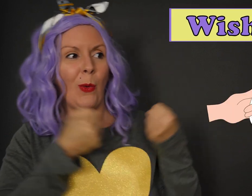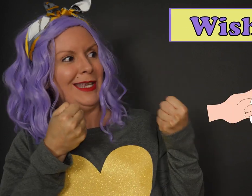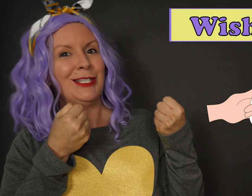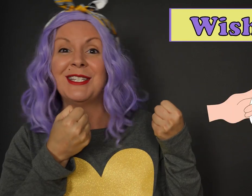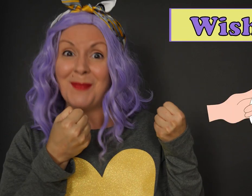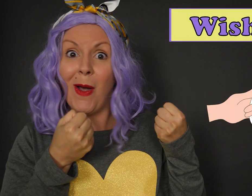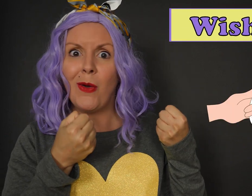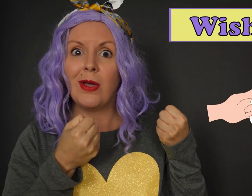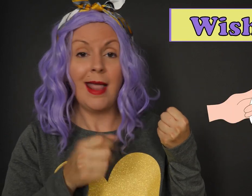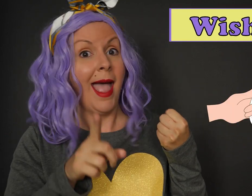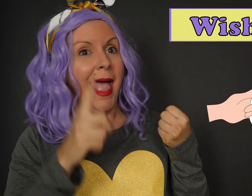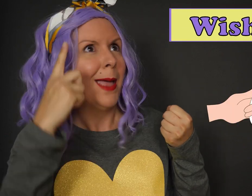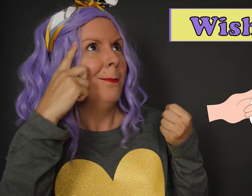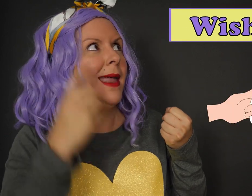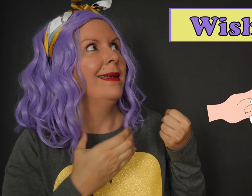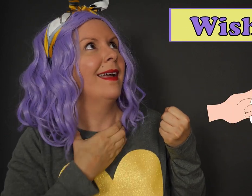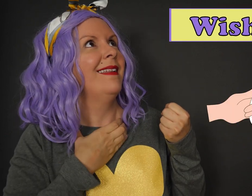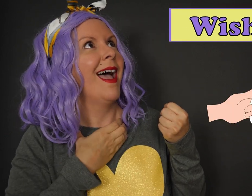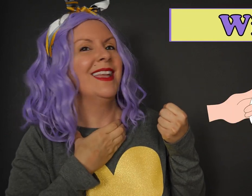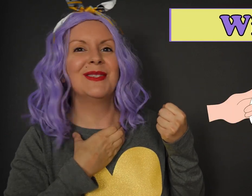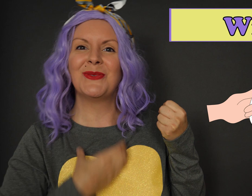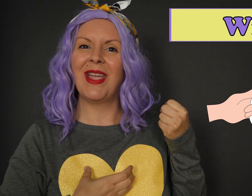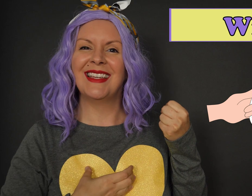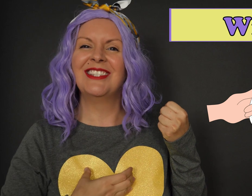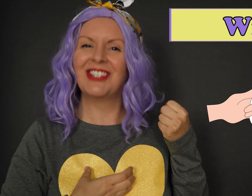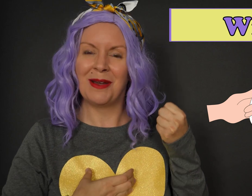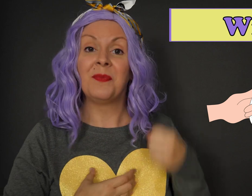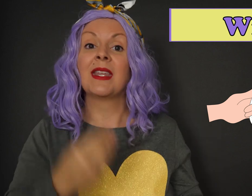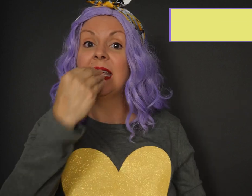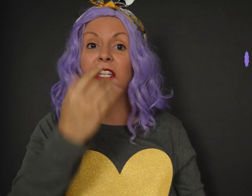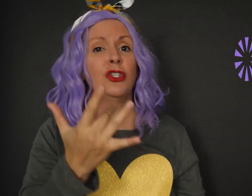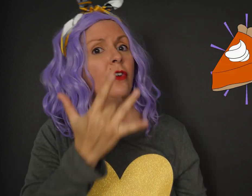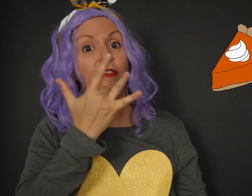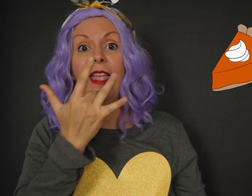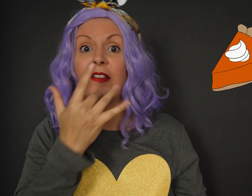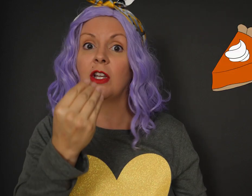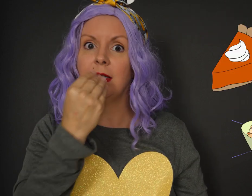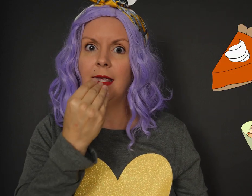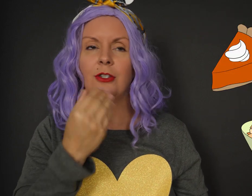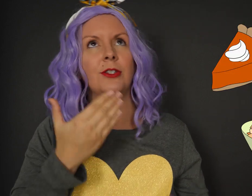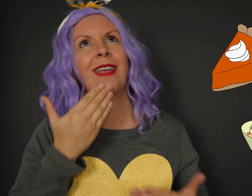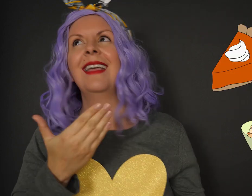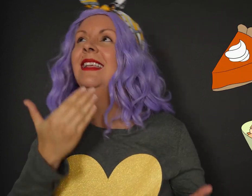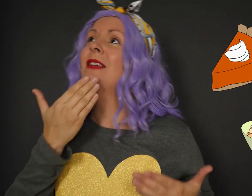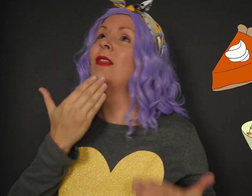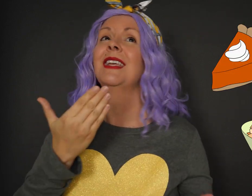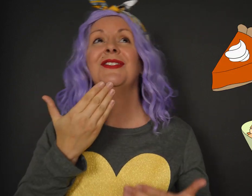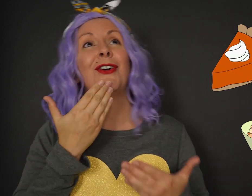wishbone and make a nice wish. Eat your favorite dish. Give thanks for